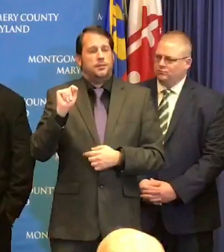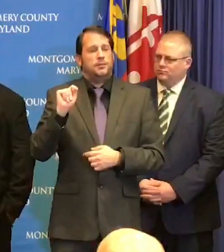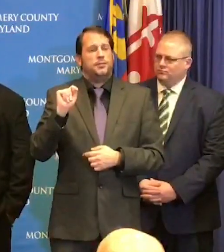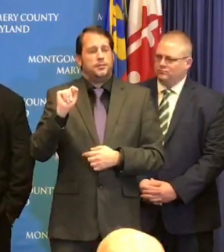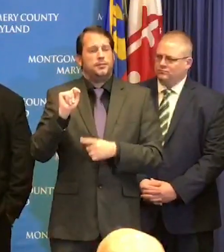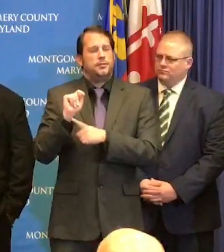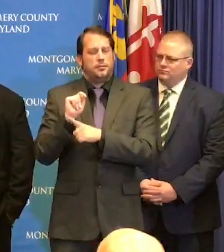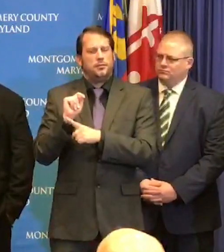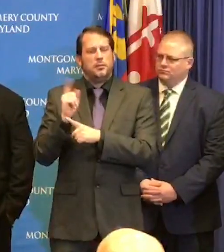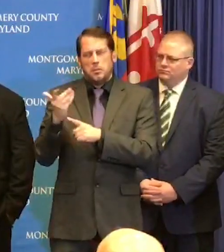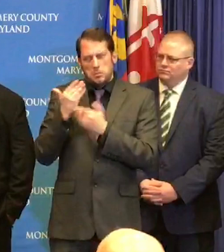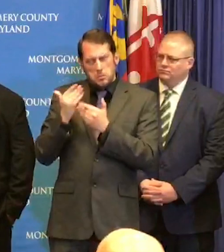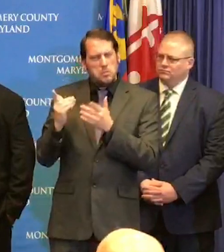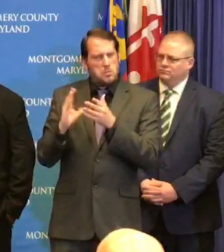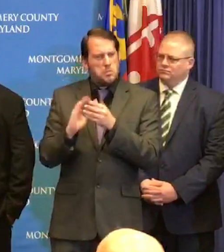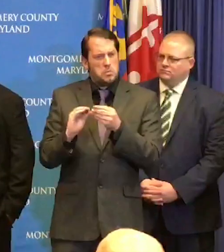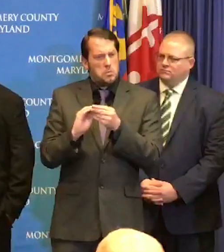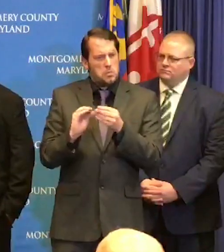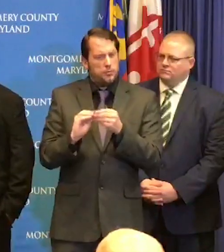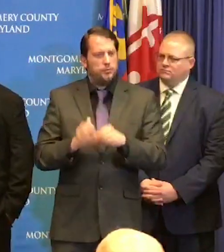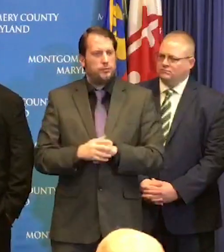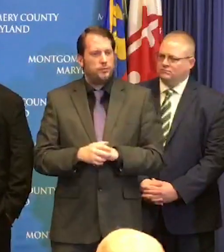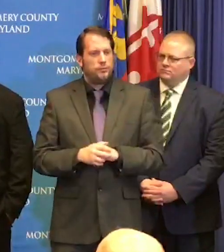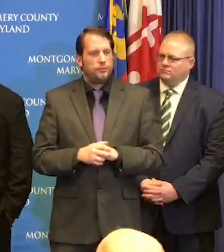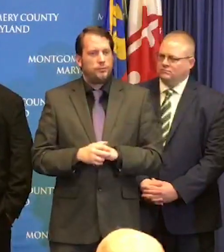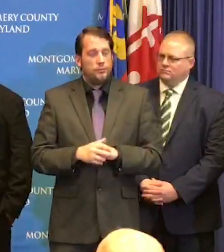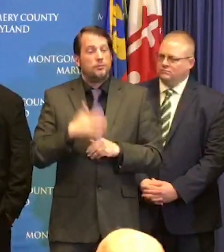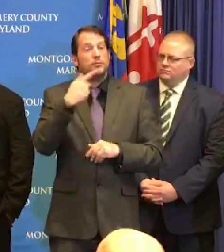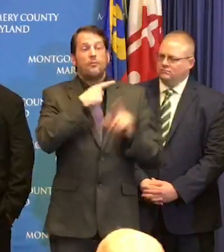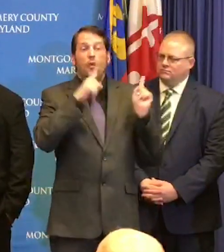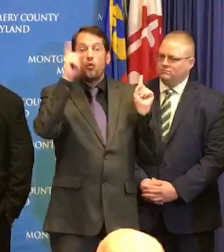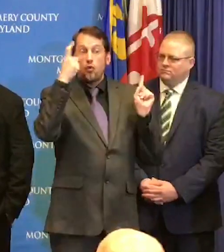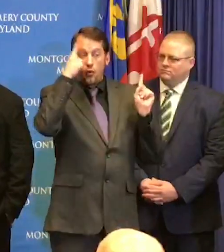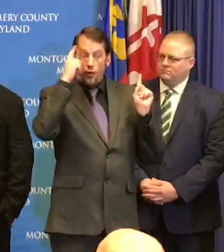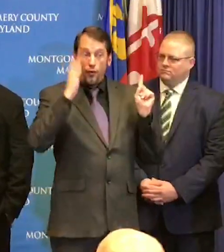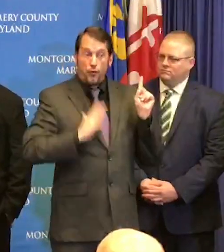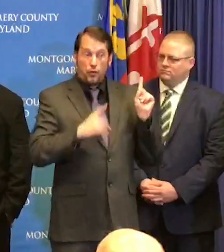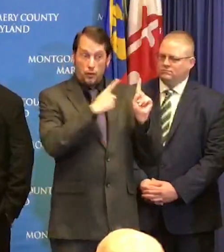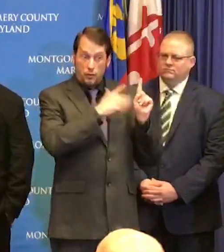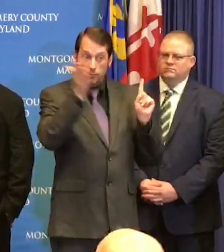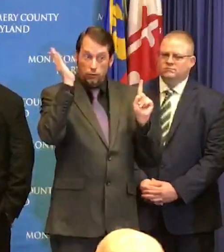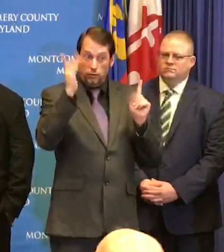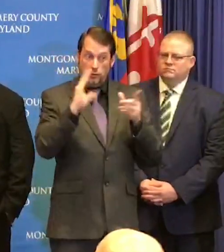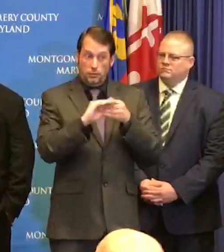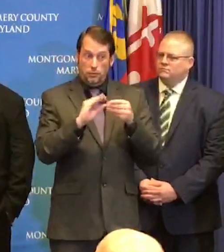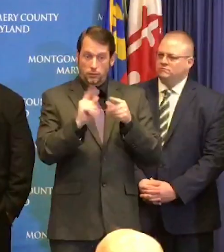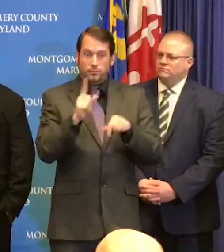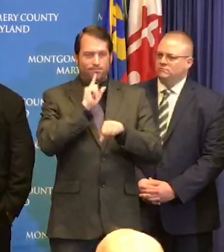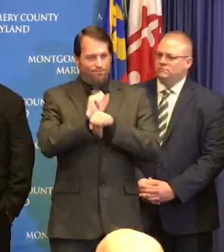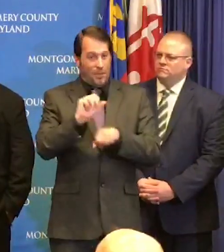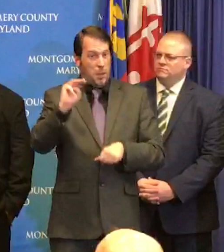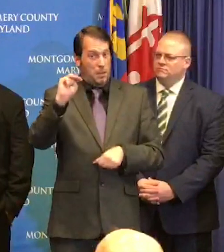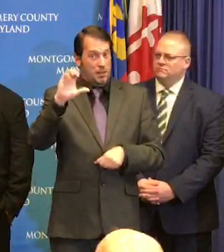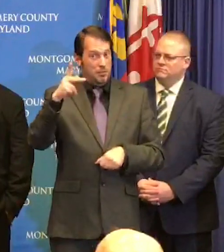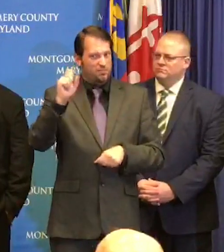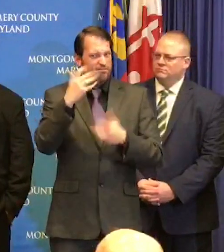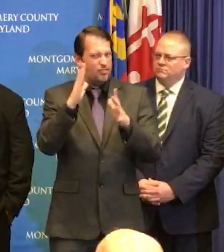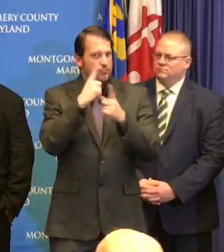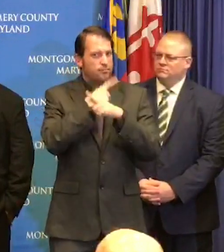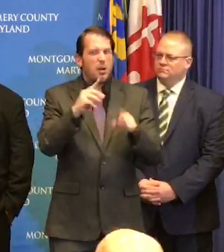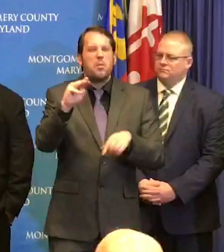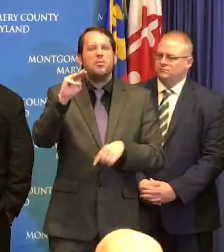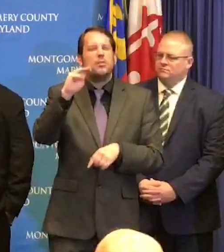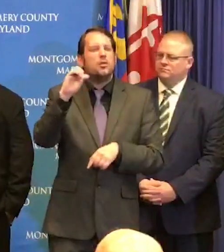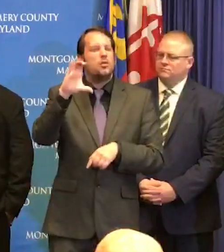on the press conference it was confirmed that Montgomery County Public Schools will be closed for a two-week period beginning March 16th through